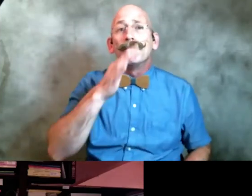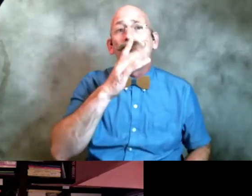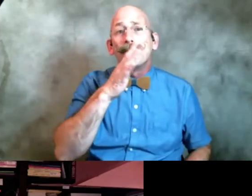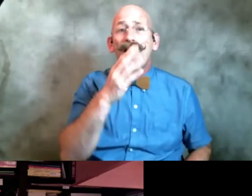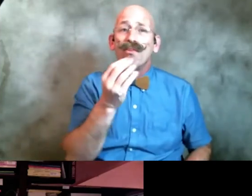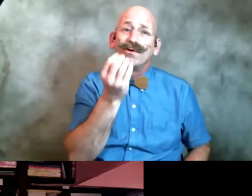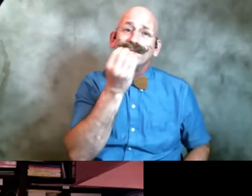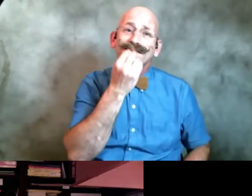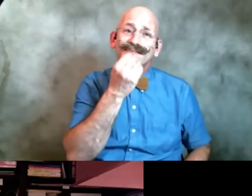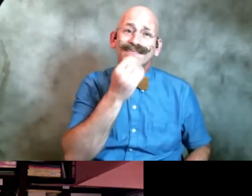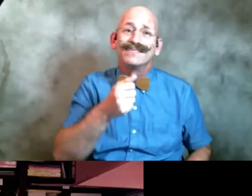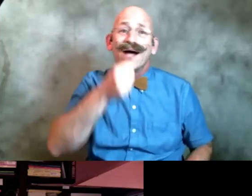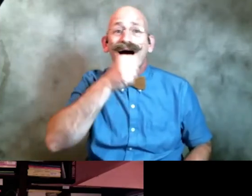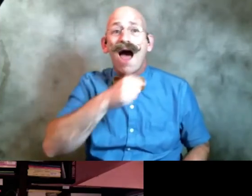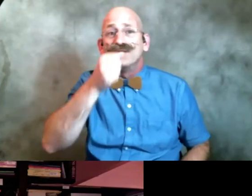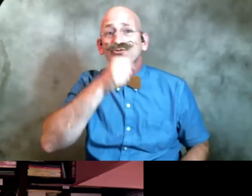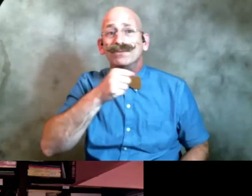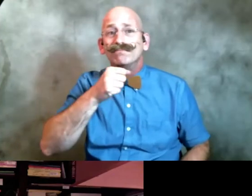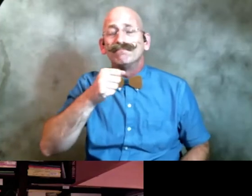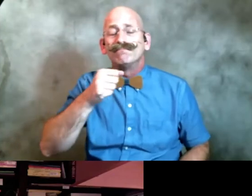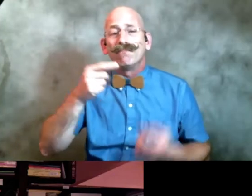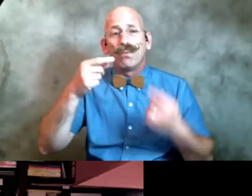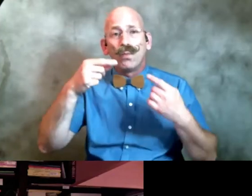ice cream while dying